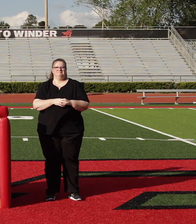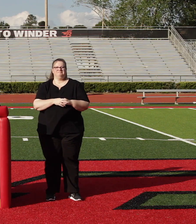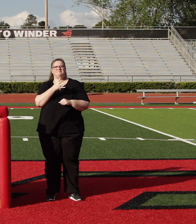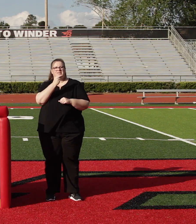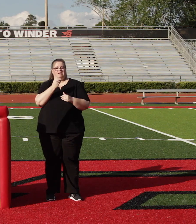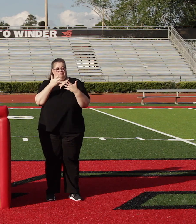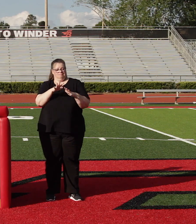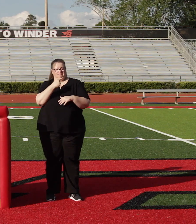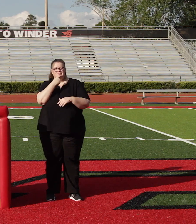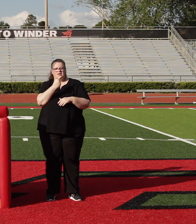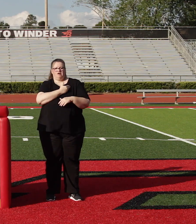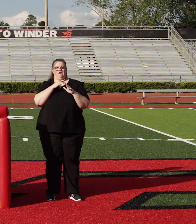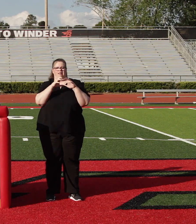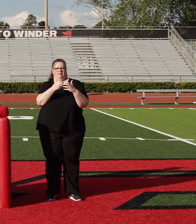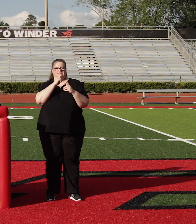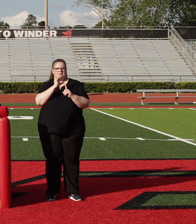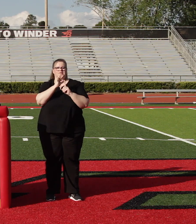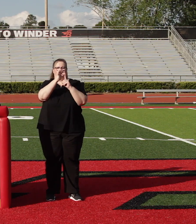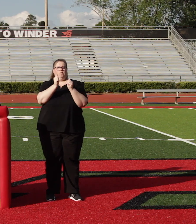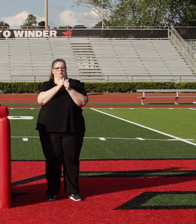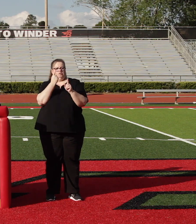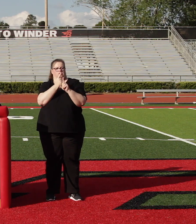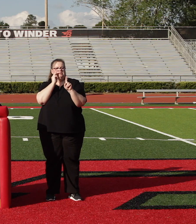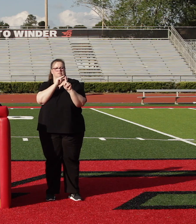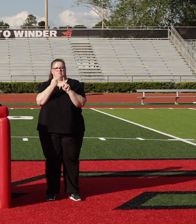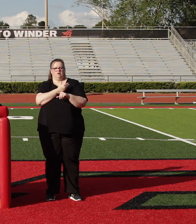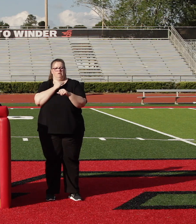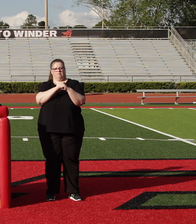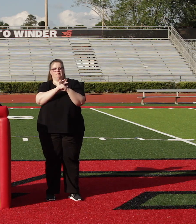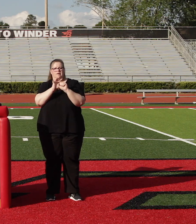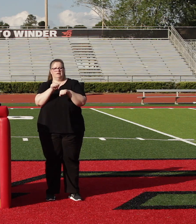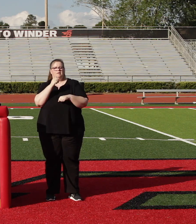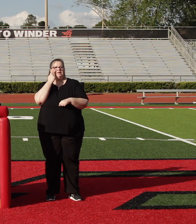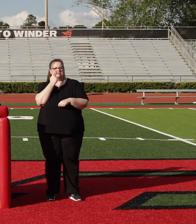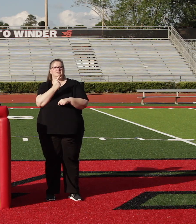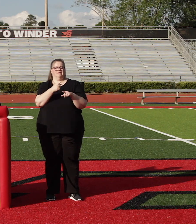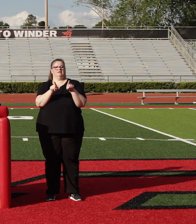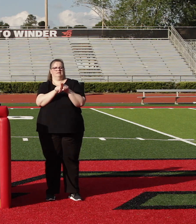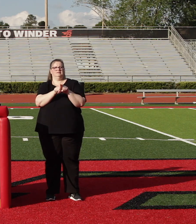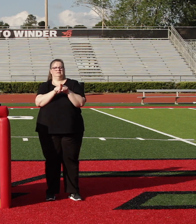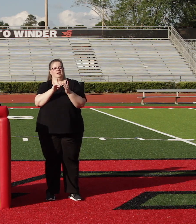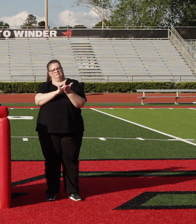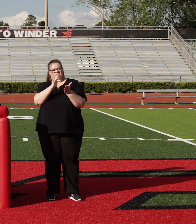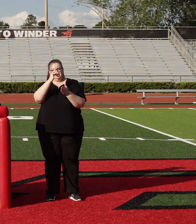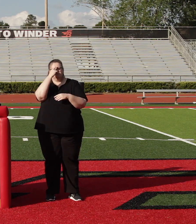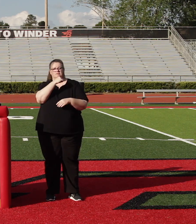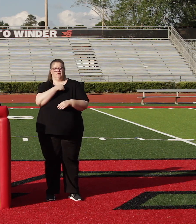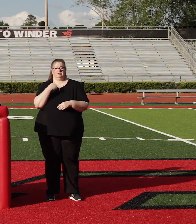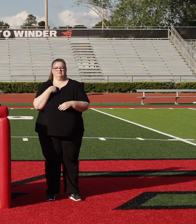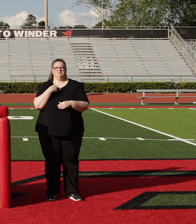With that being said, our class is special. And with the right perspective, this pandemic can be seen as an advantage for us.